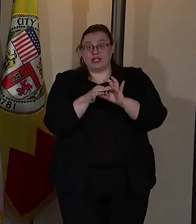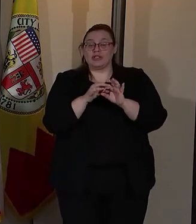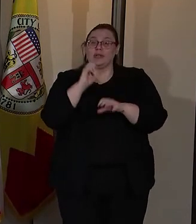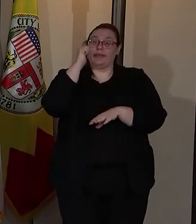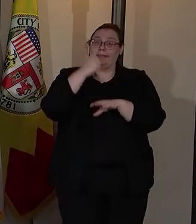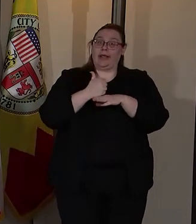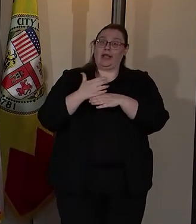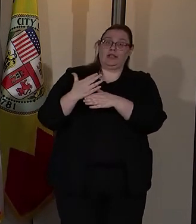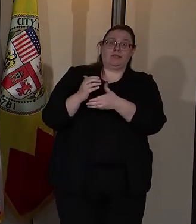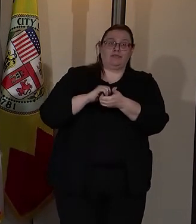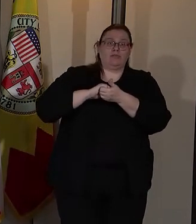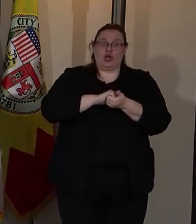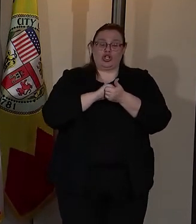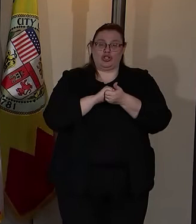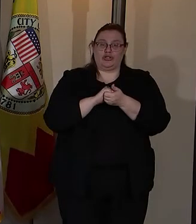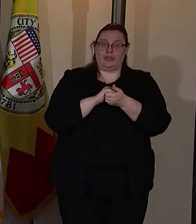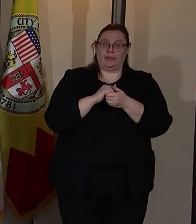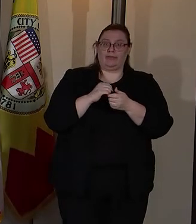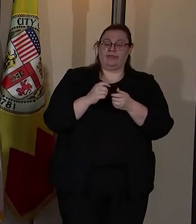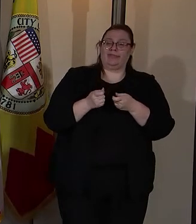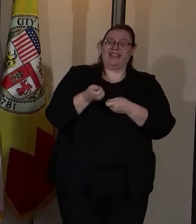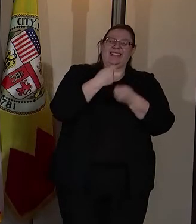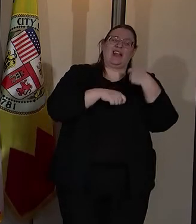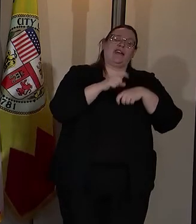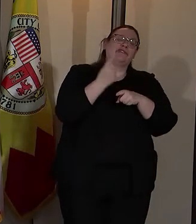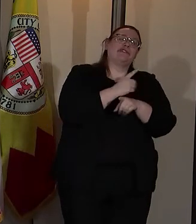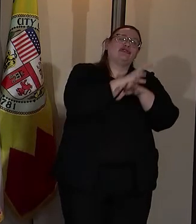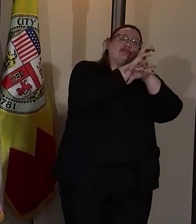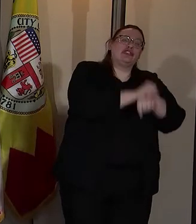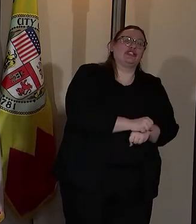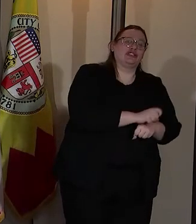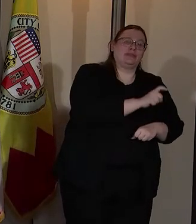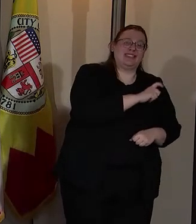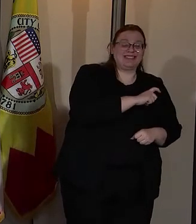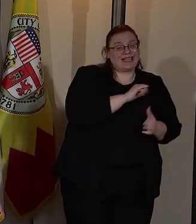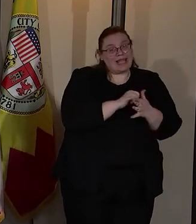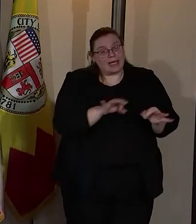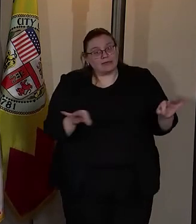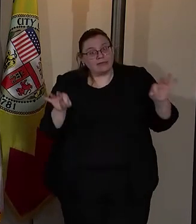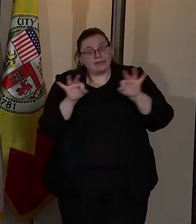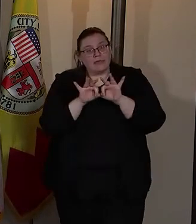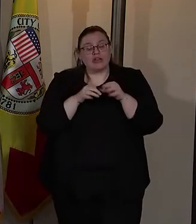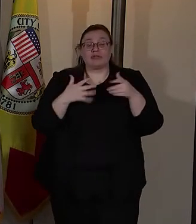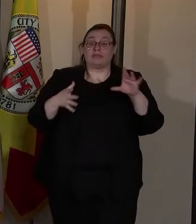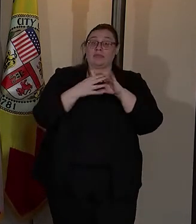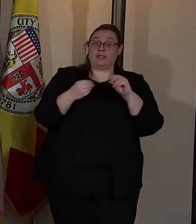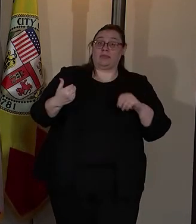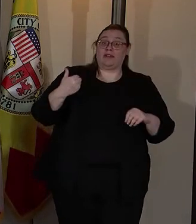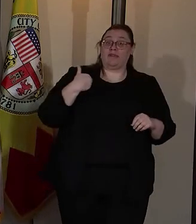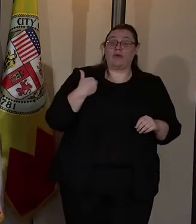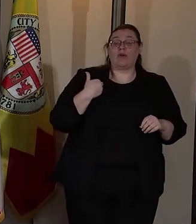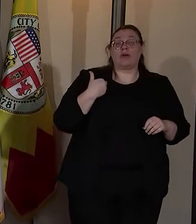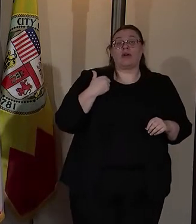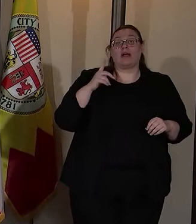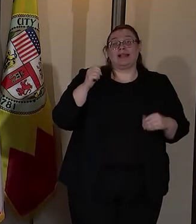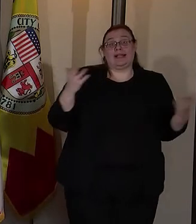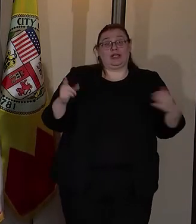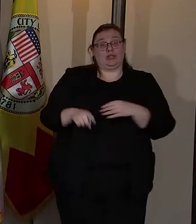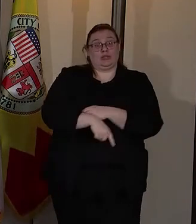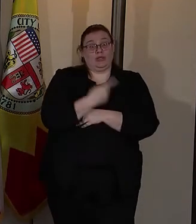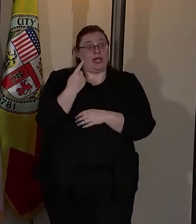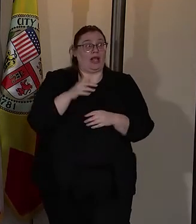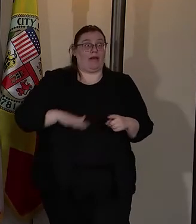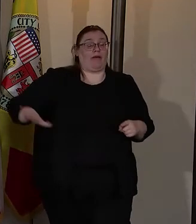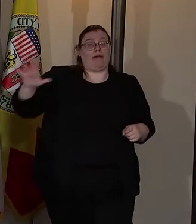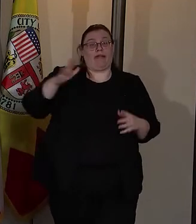partnerships over traditional policing matters. And as has been said, in Los Angeles here today, as well as across